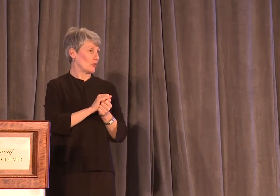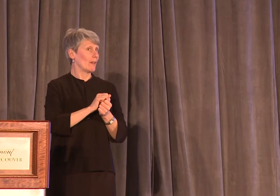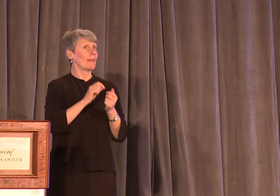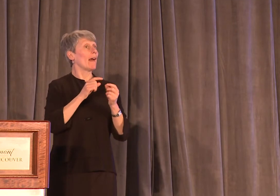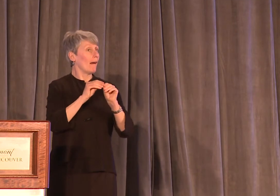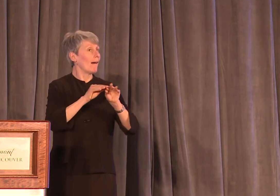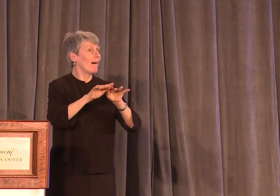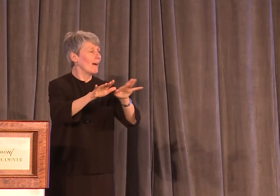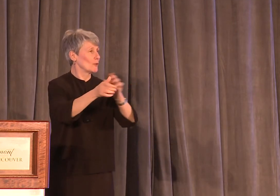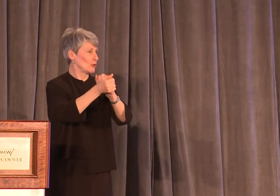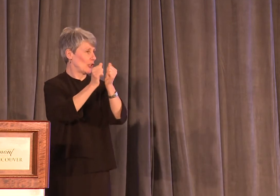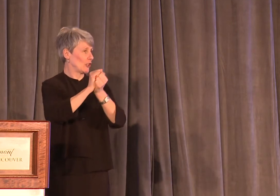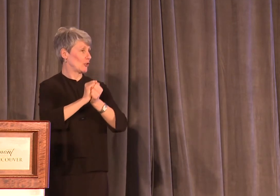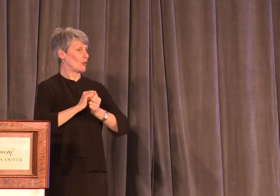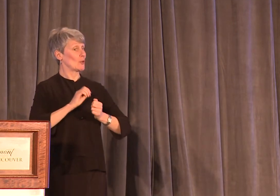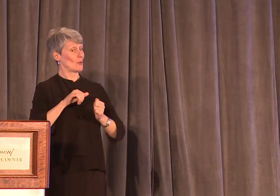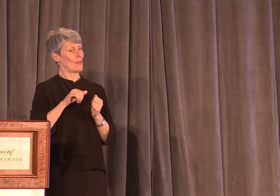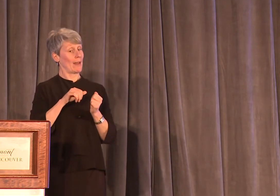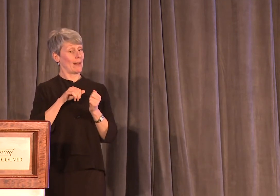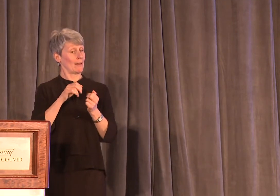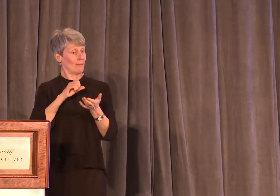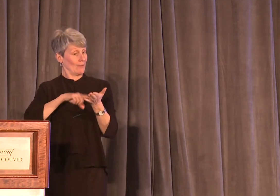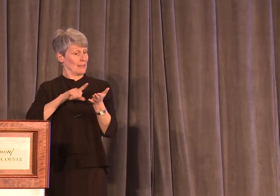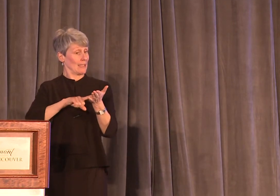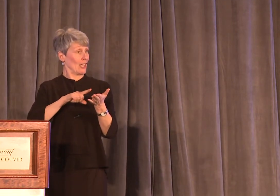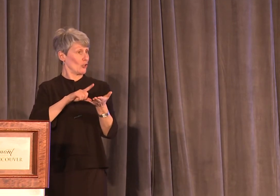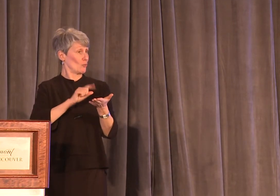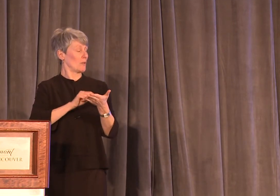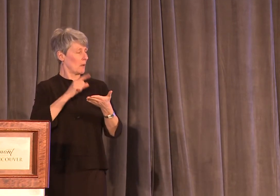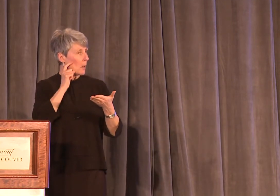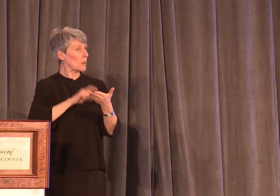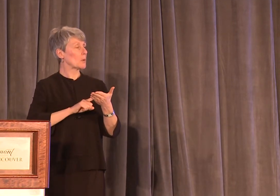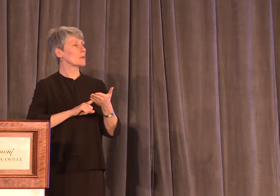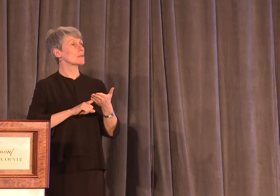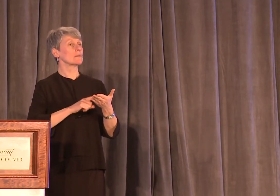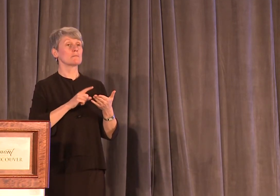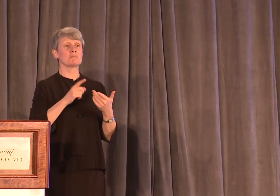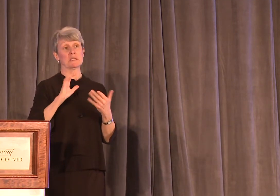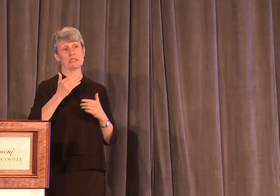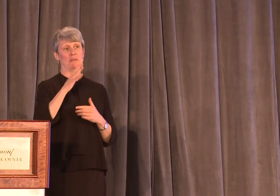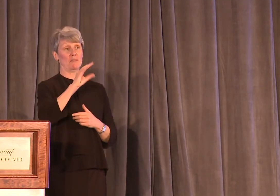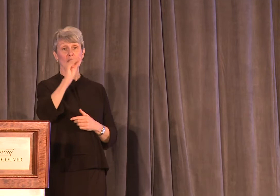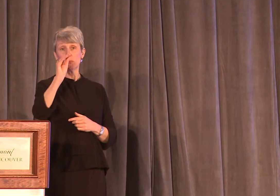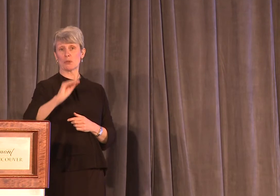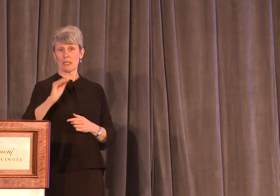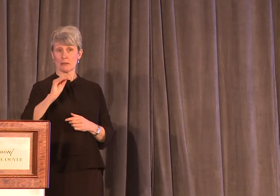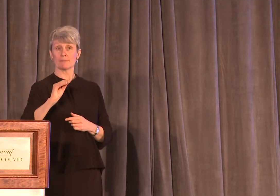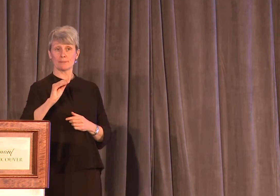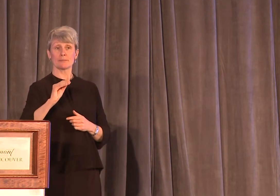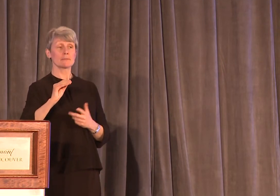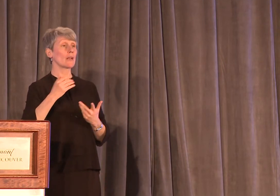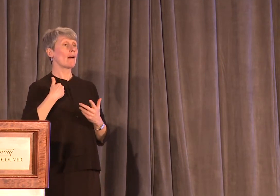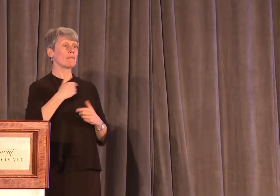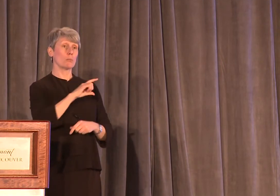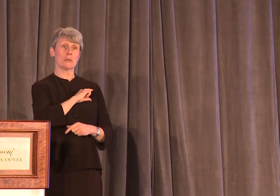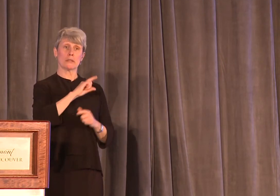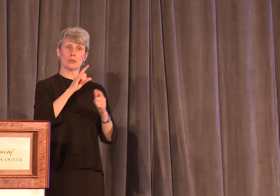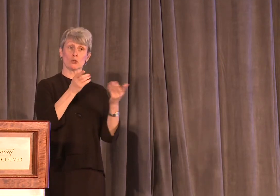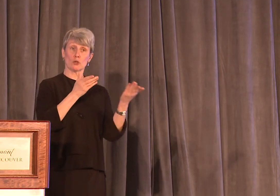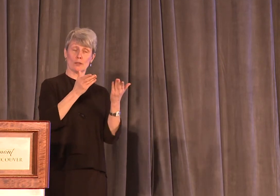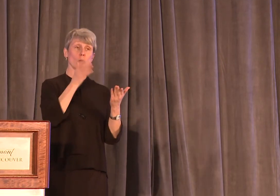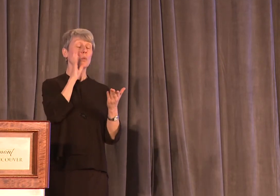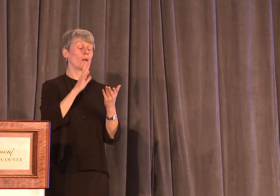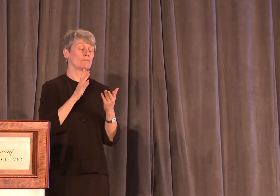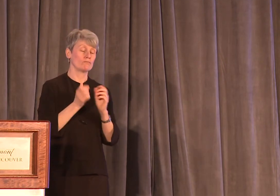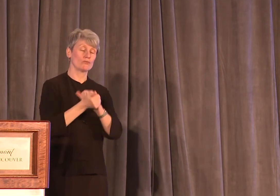and heartening things to come out of the Unfounded investigation is that as of now, half of Canadians are being policed by a service that will be introducing